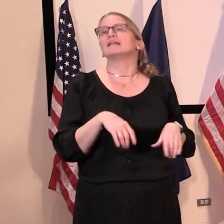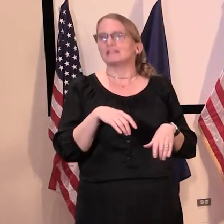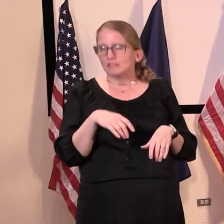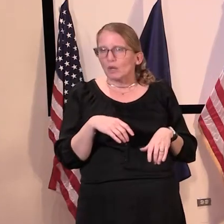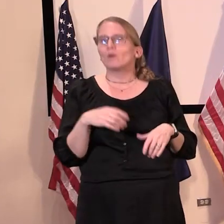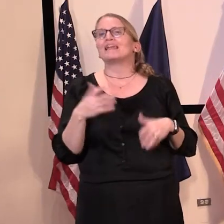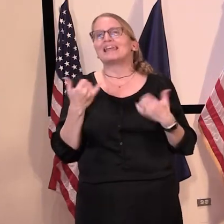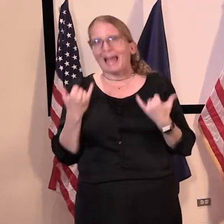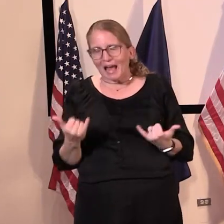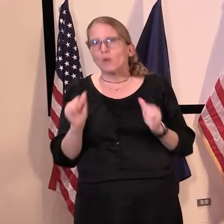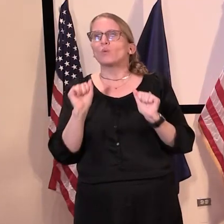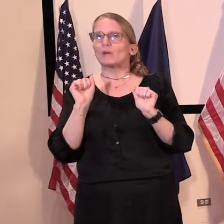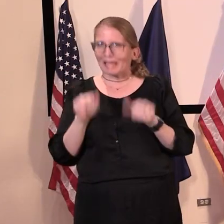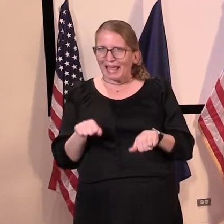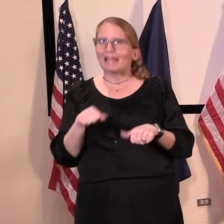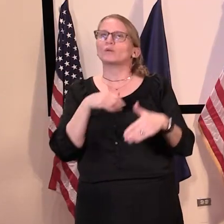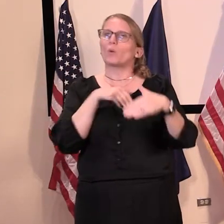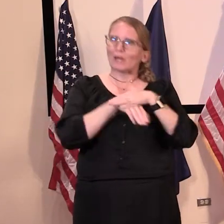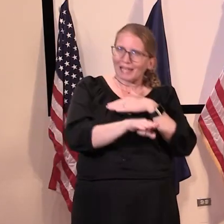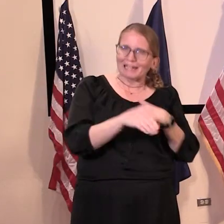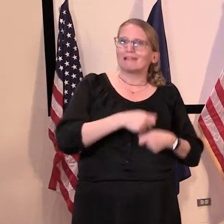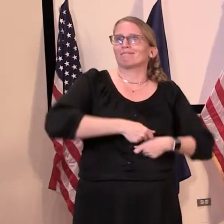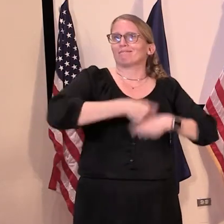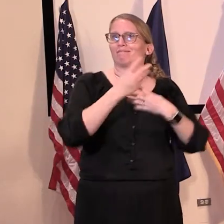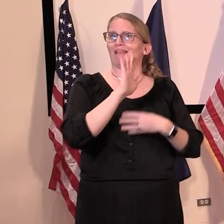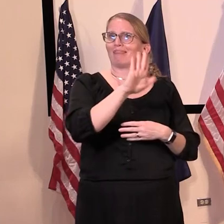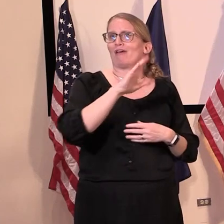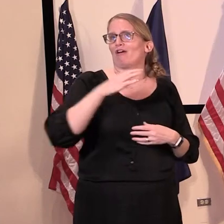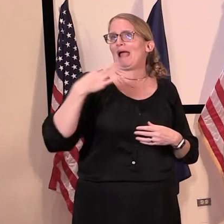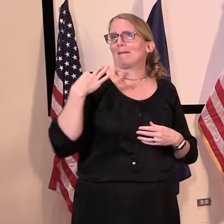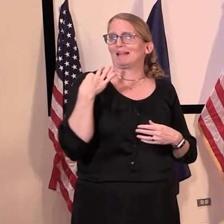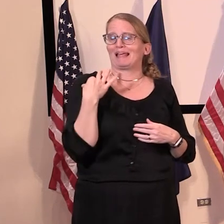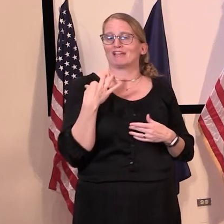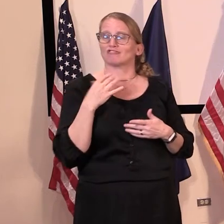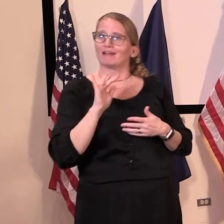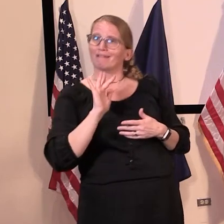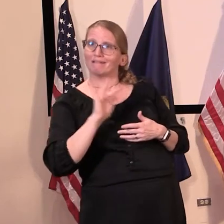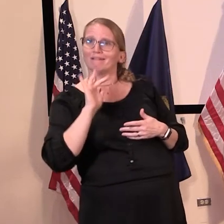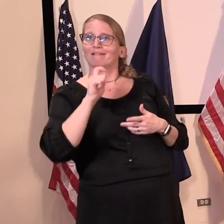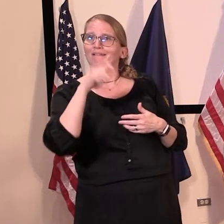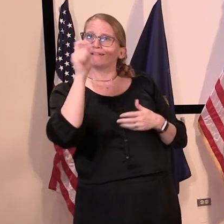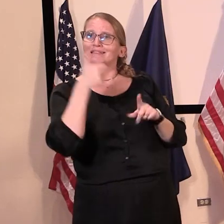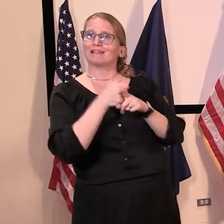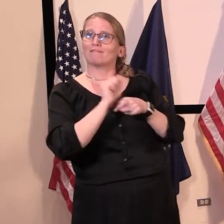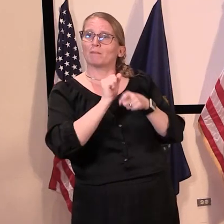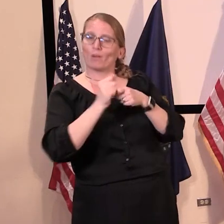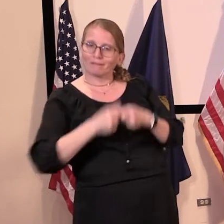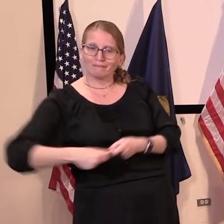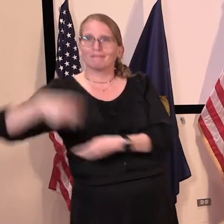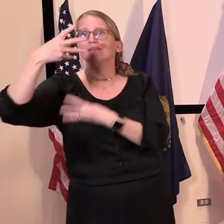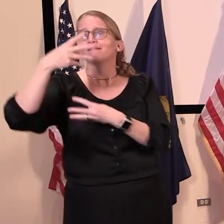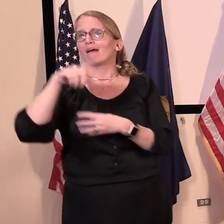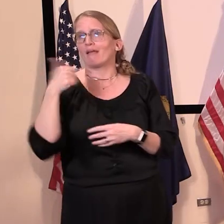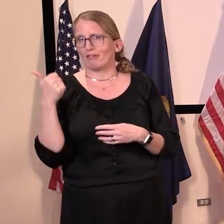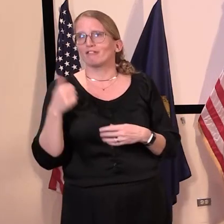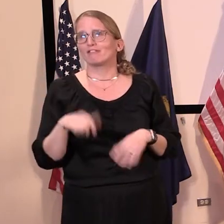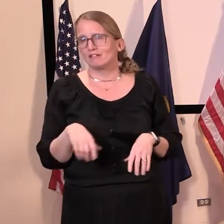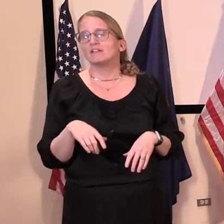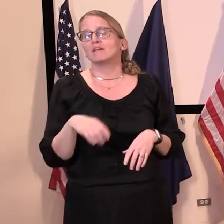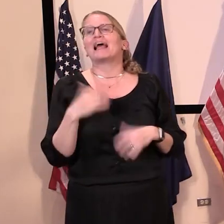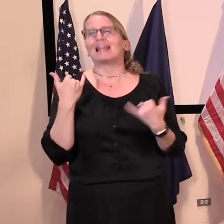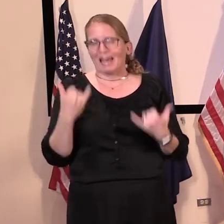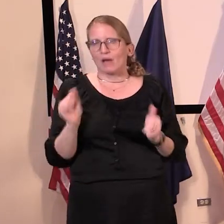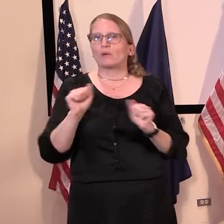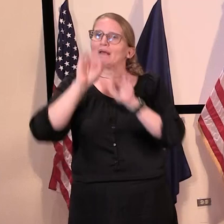application and complete the application. Um, but again, there's this other population of people who are not self-employed,